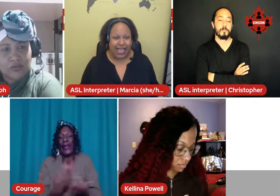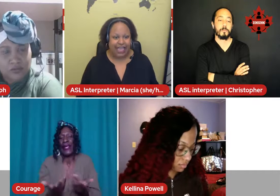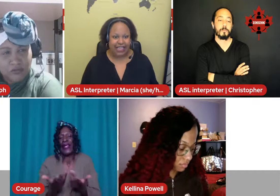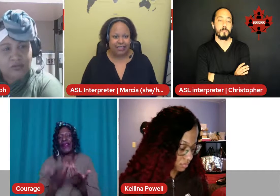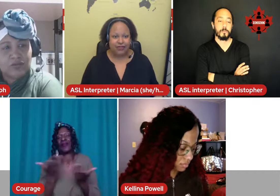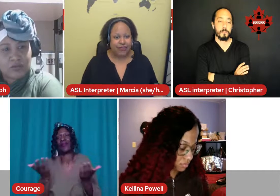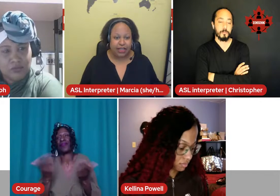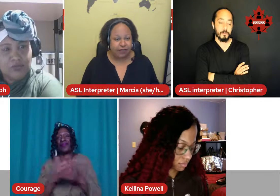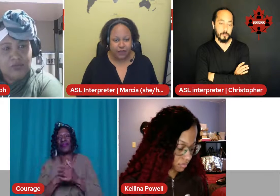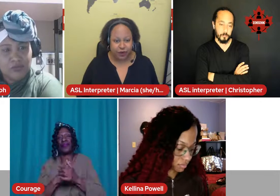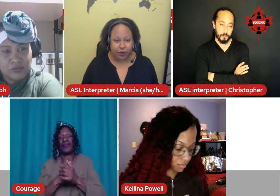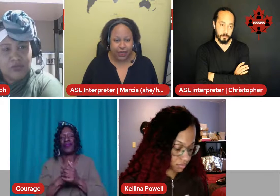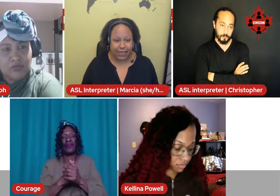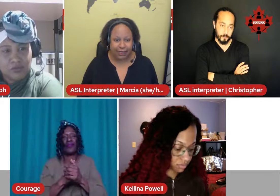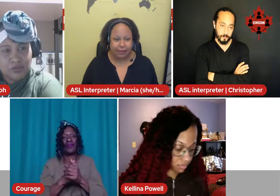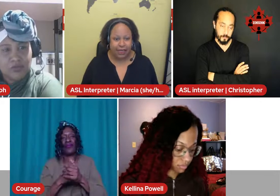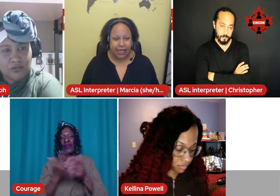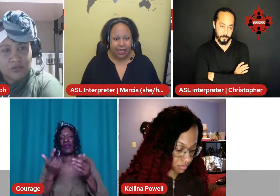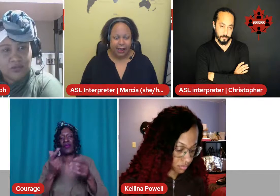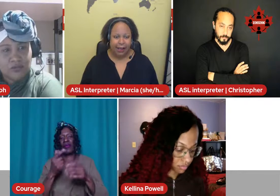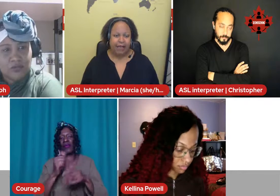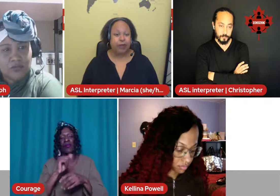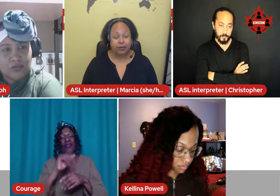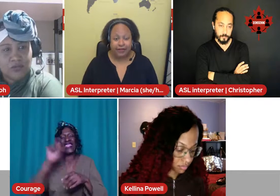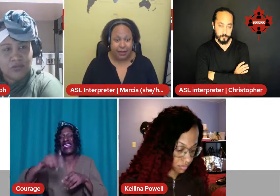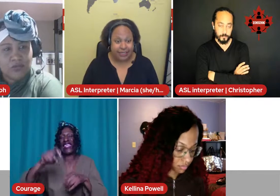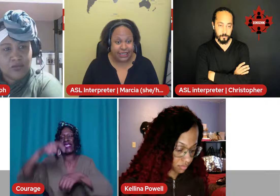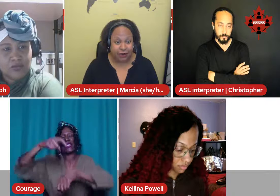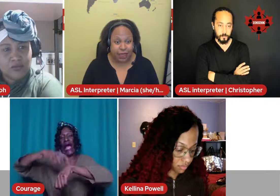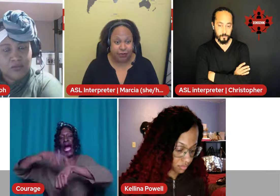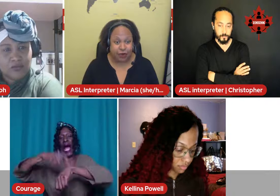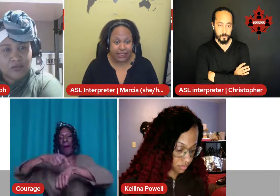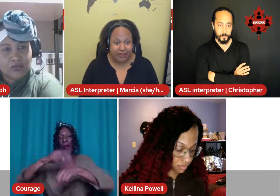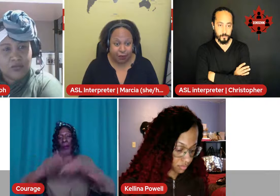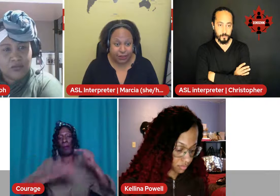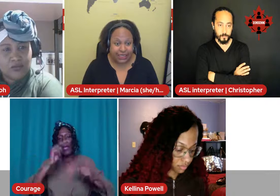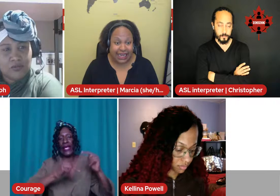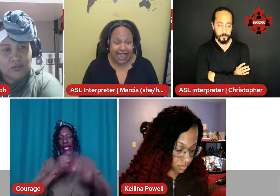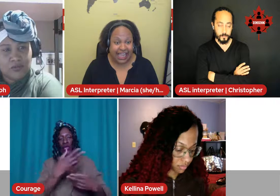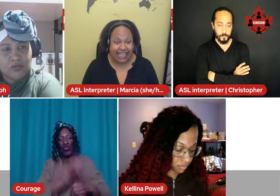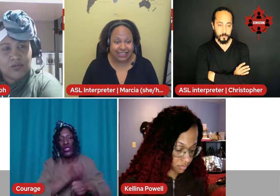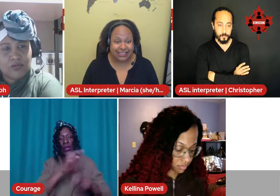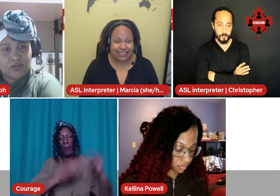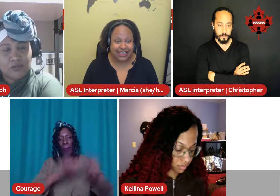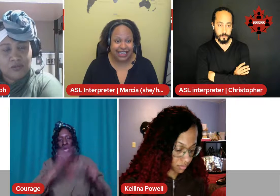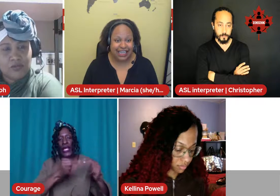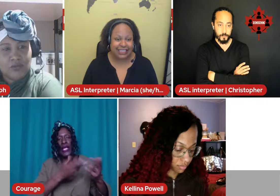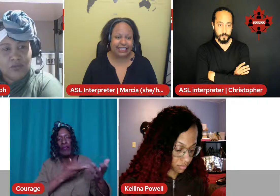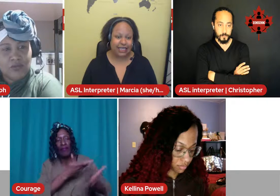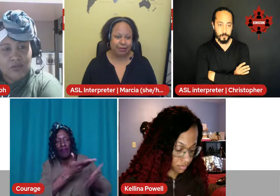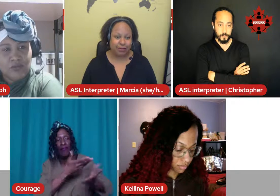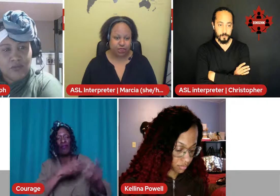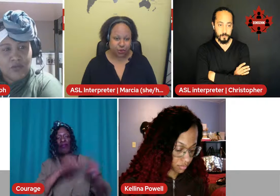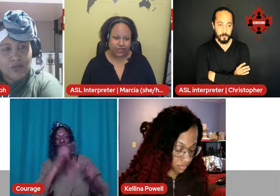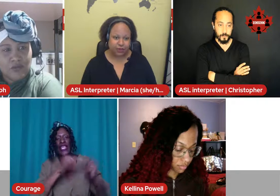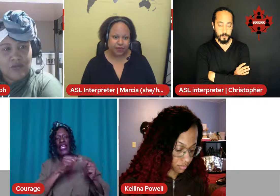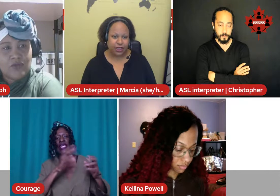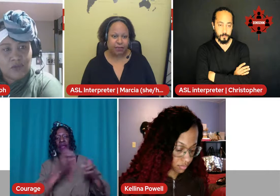And they love me for who I am. Everyone in my family is hearing. I'm the only deaf person. And it takes time to build trust within a